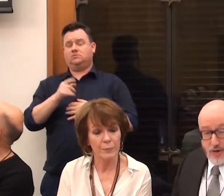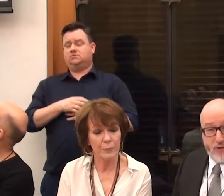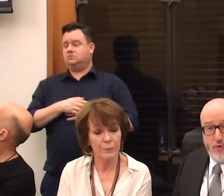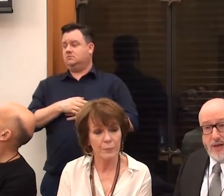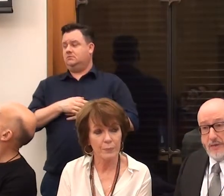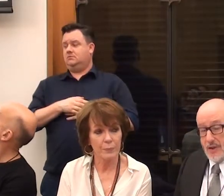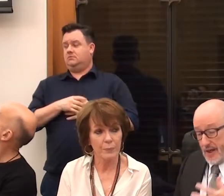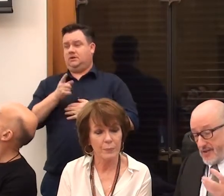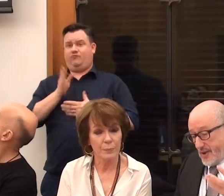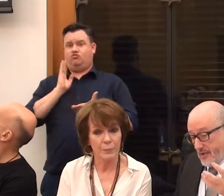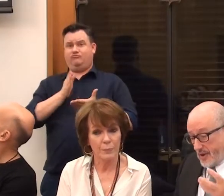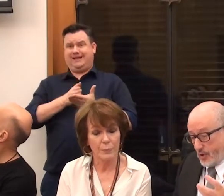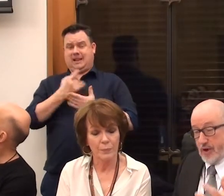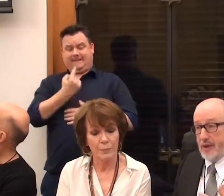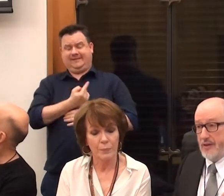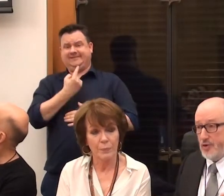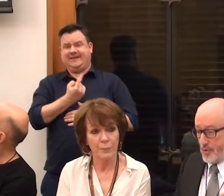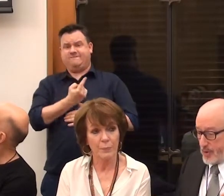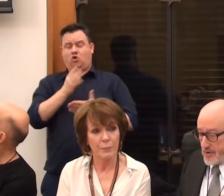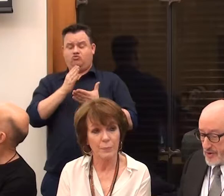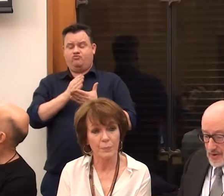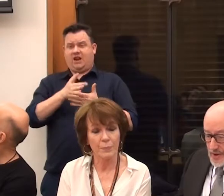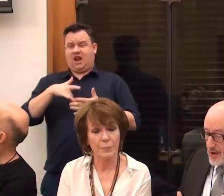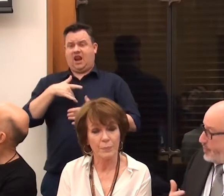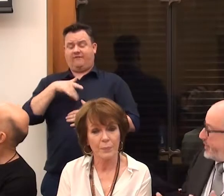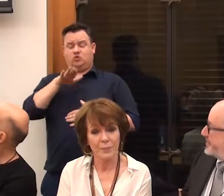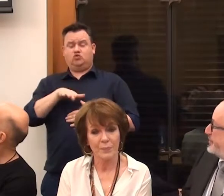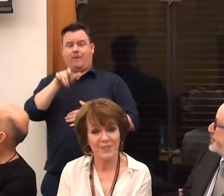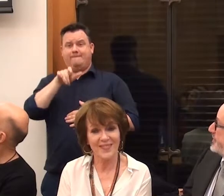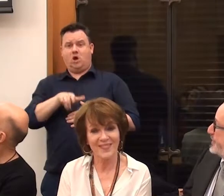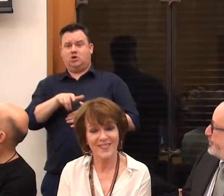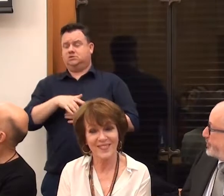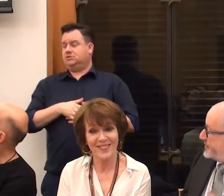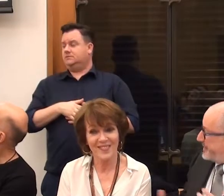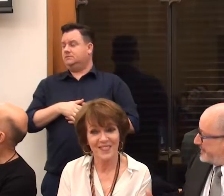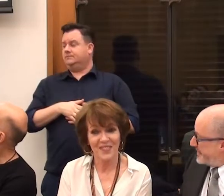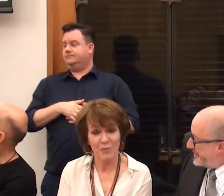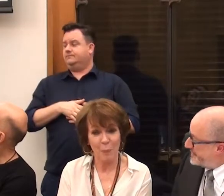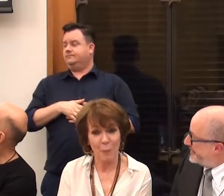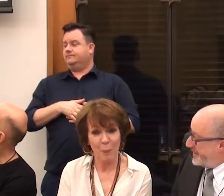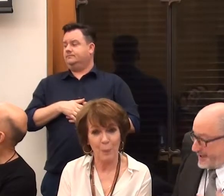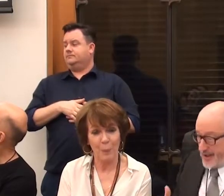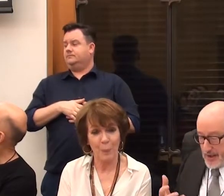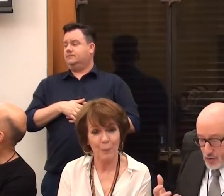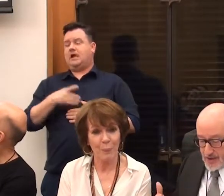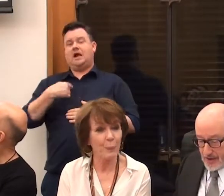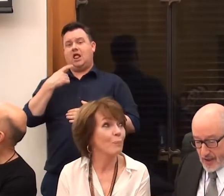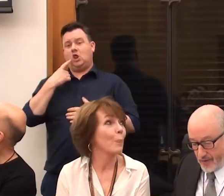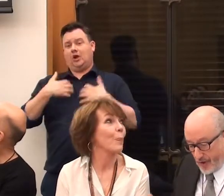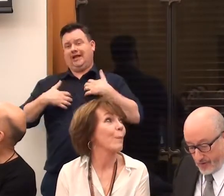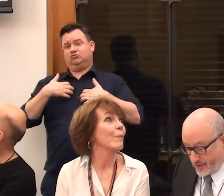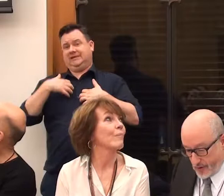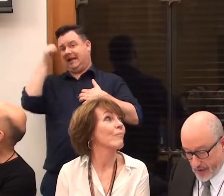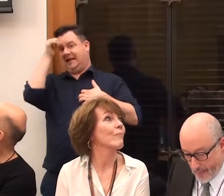Does it for real, as a real-life short person. You know, a person in the streets of growth, which I think is interesting,